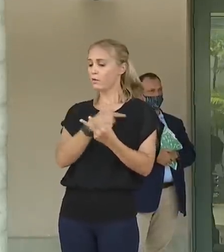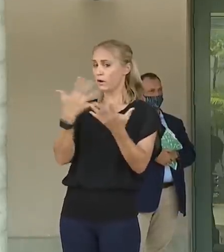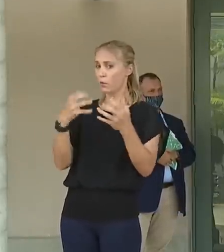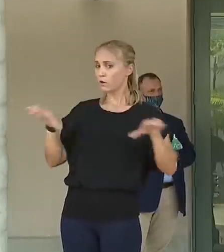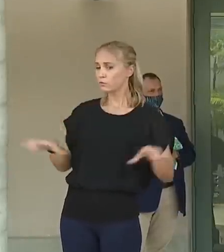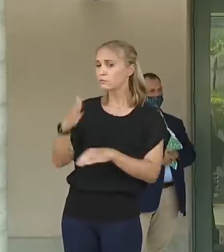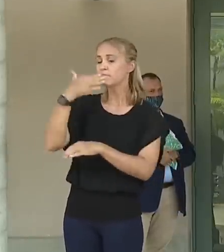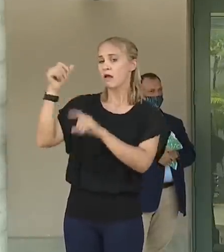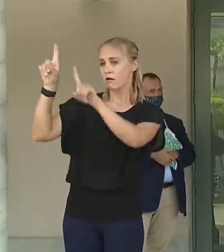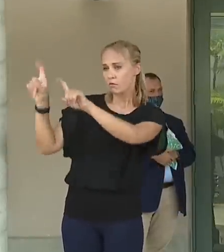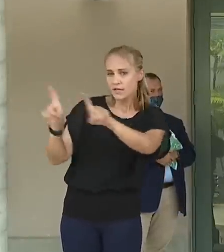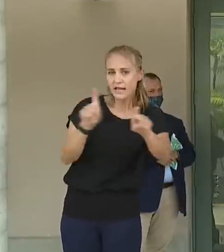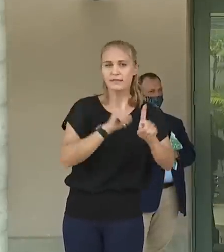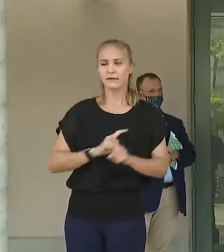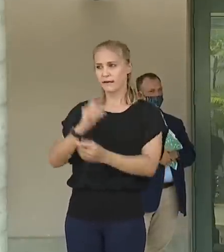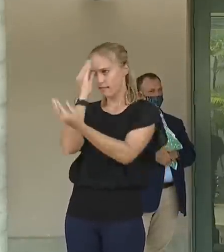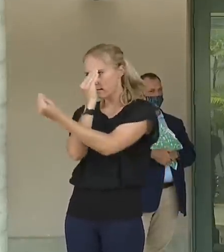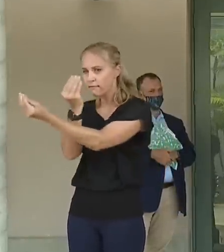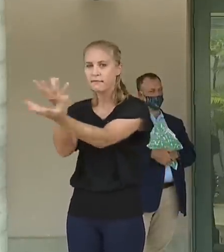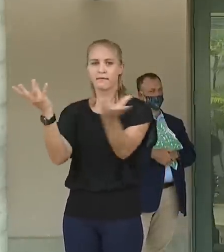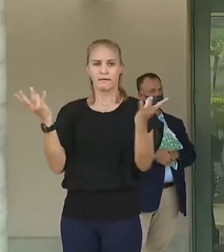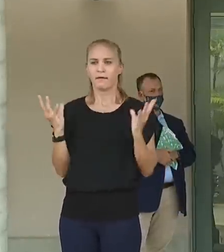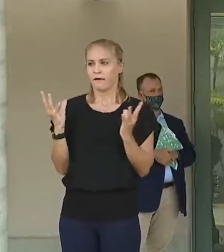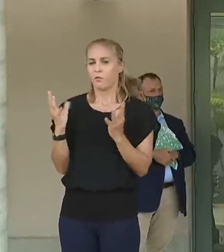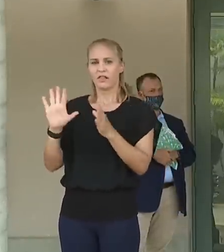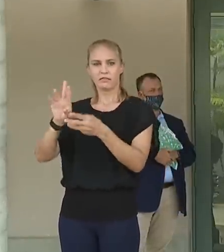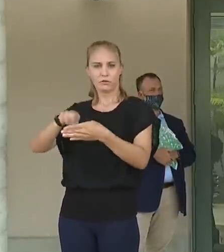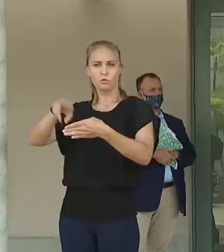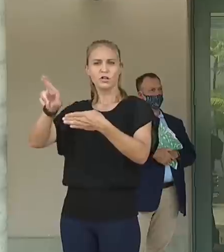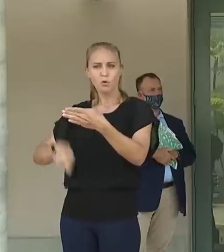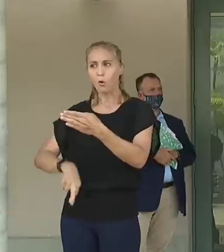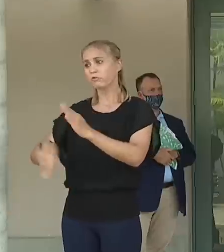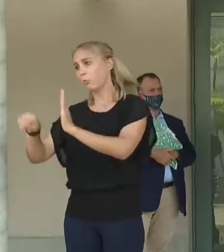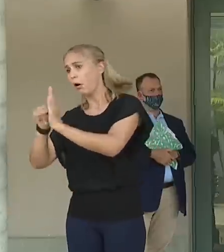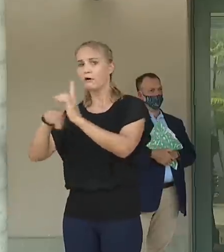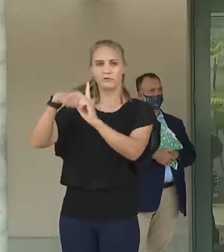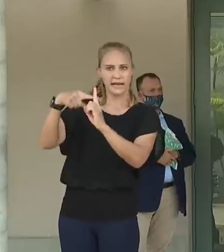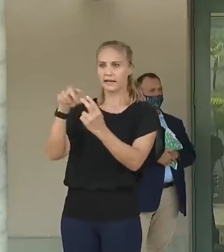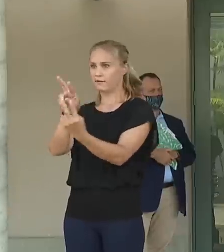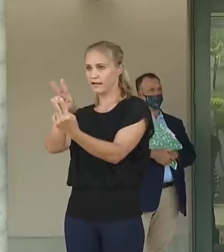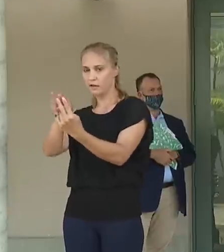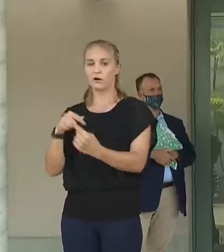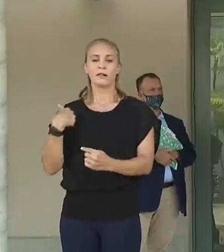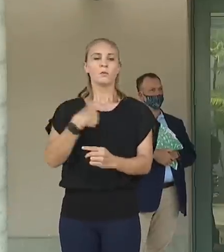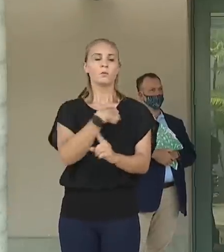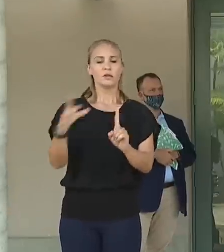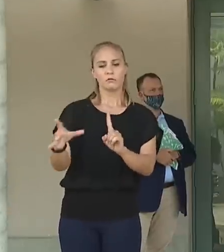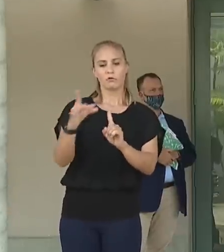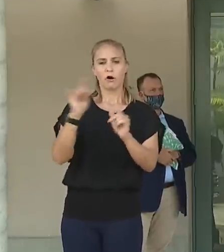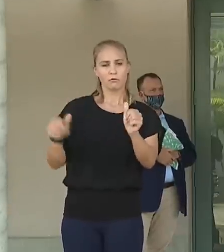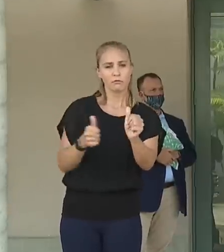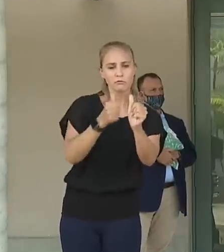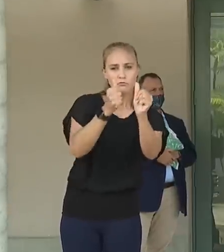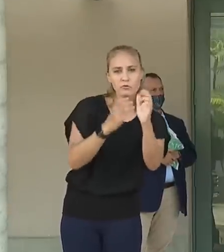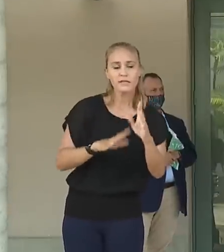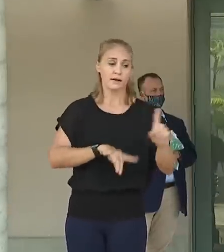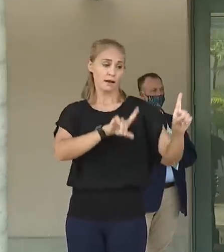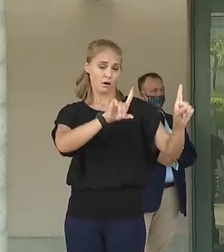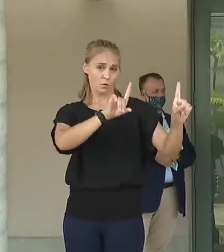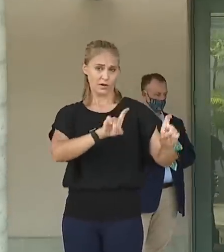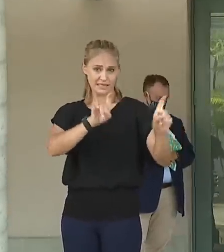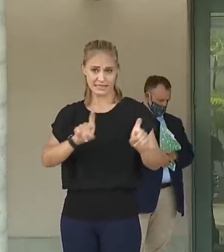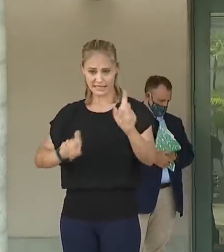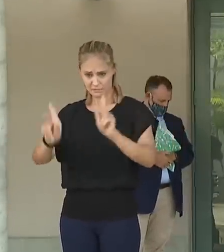on testing and notifying those who test both negative and positive, that we contact trace and we test those who